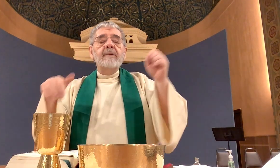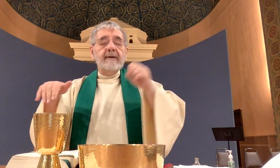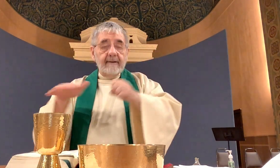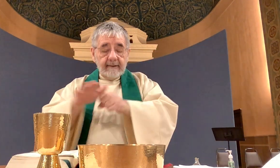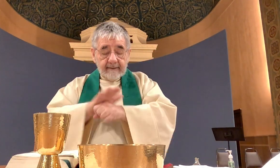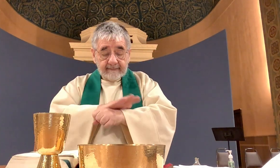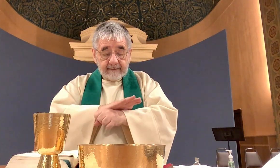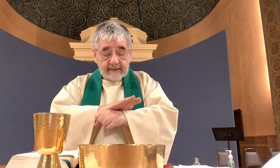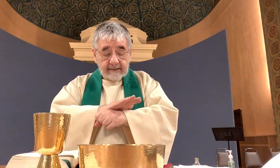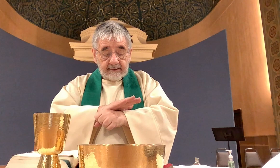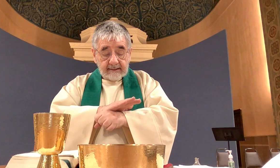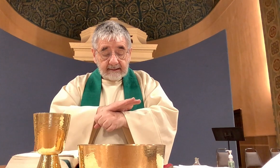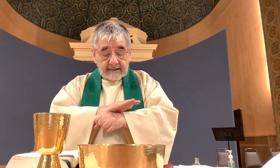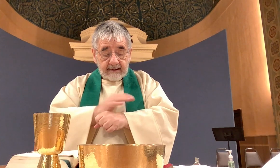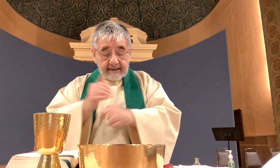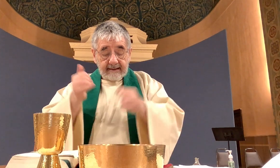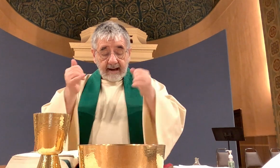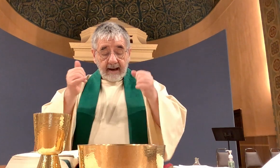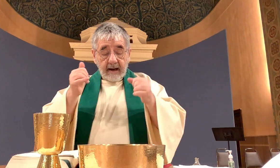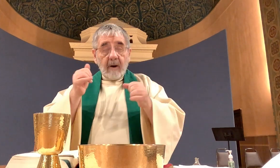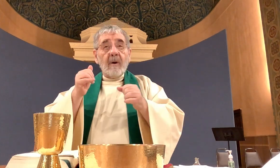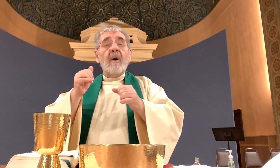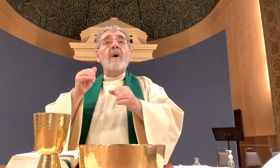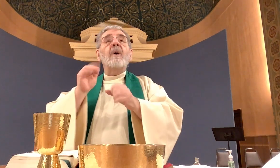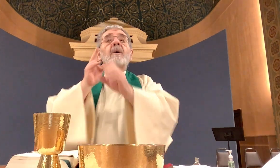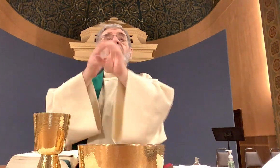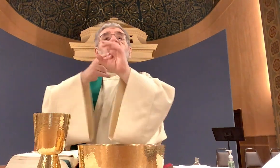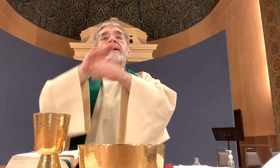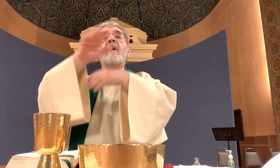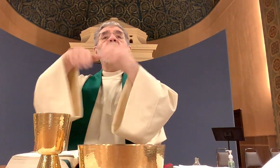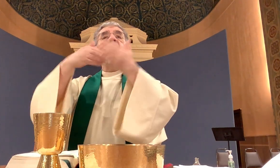and so with all angels and saints